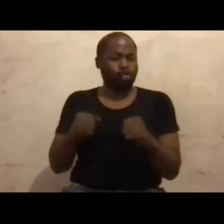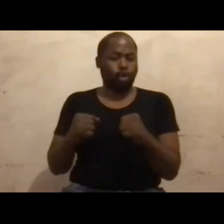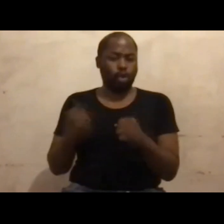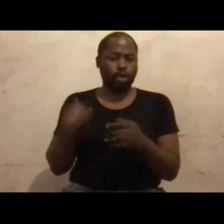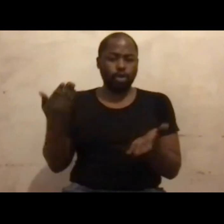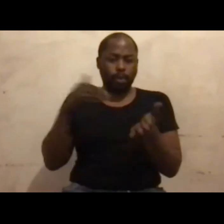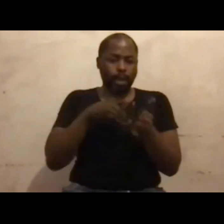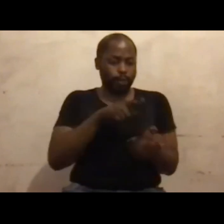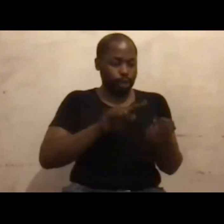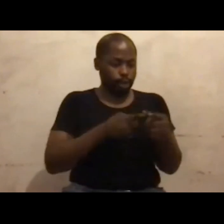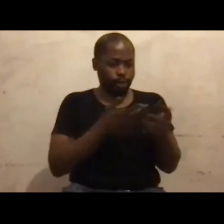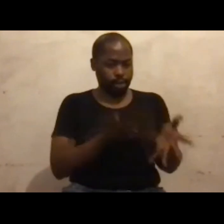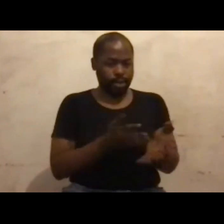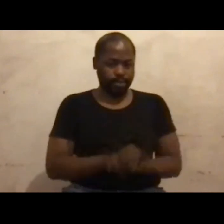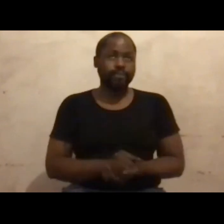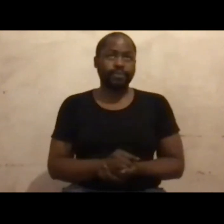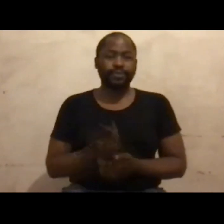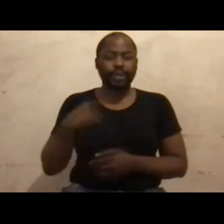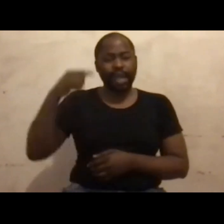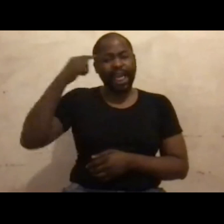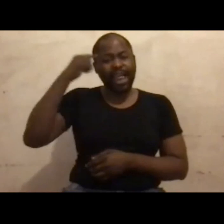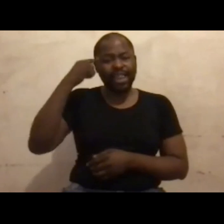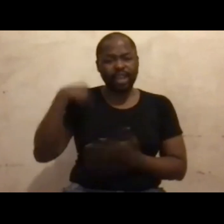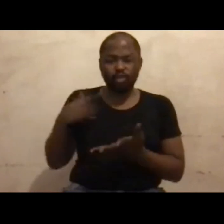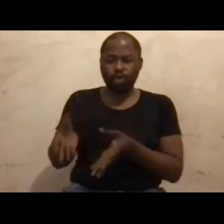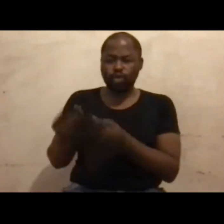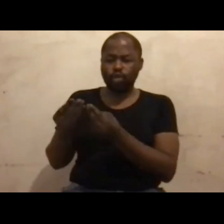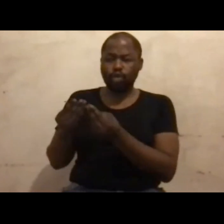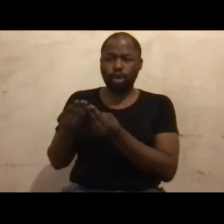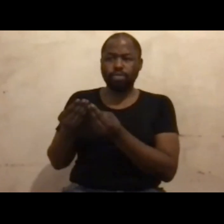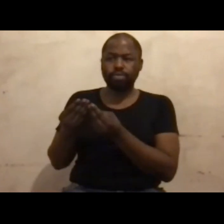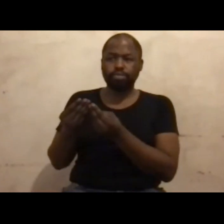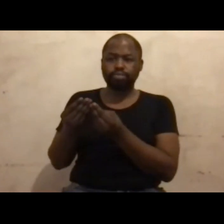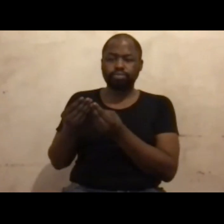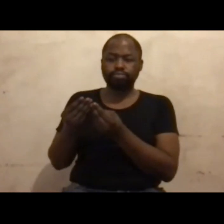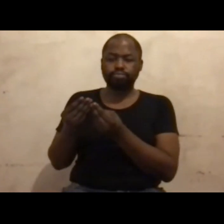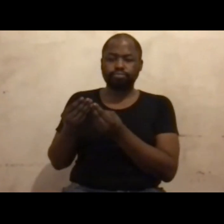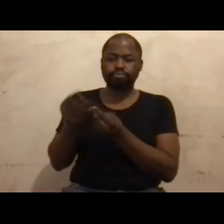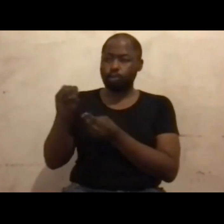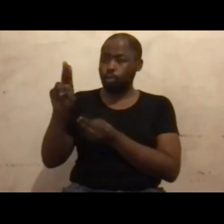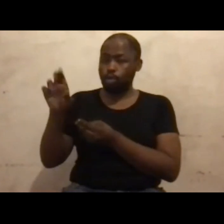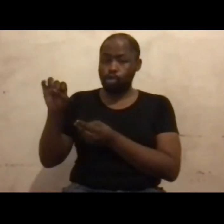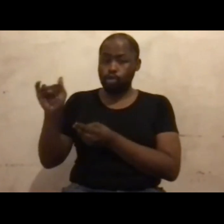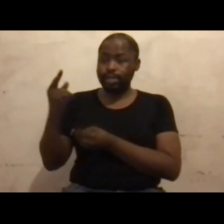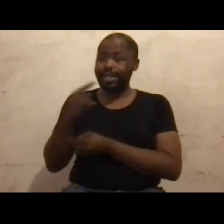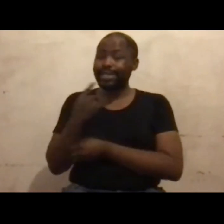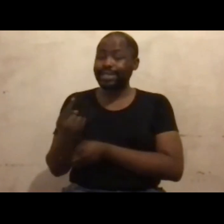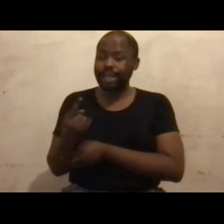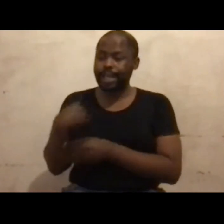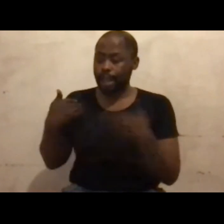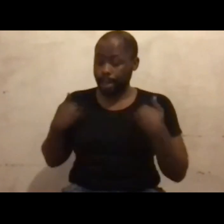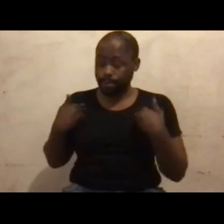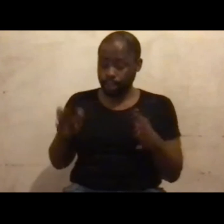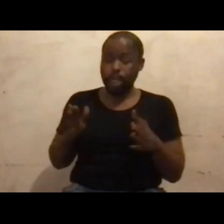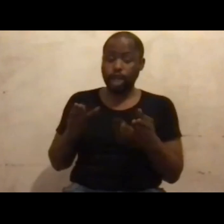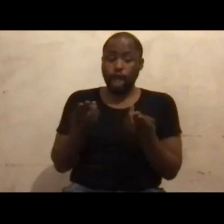And then I think there was a call from Moussa saying, I am starting a new chapter in my